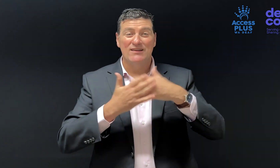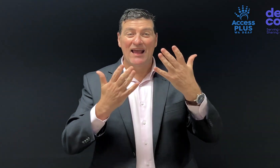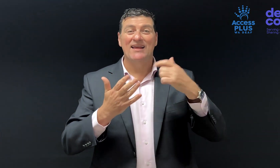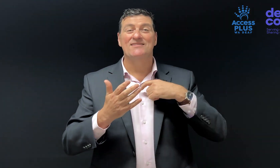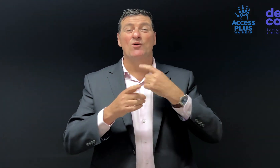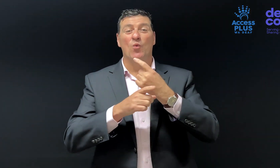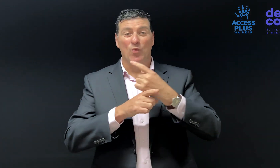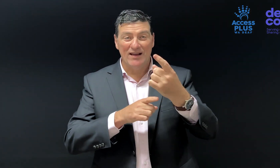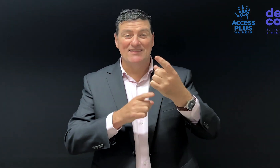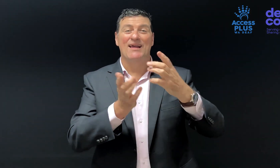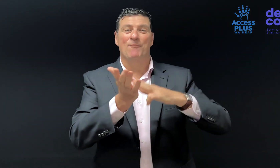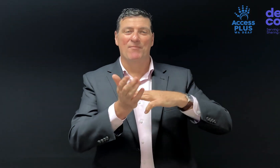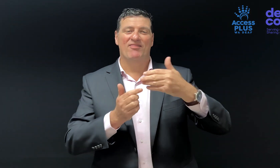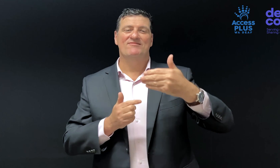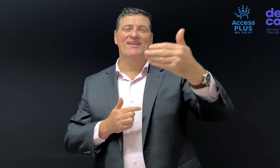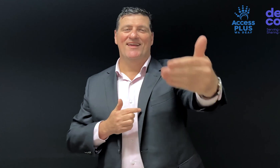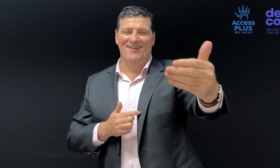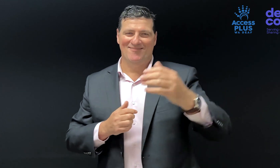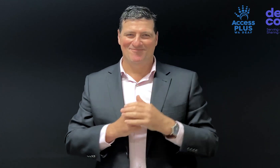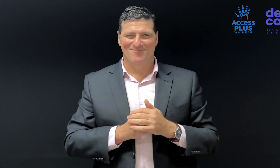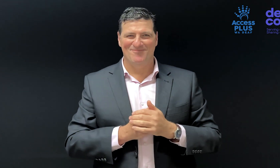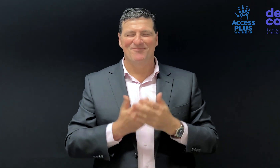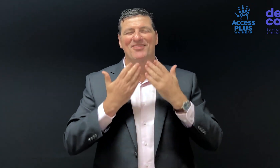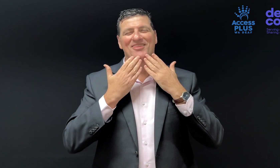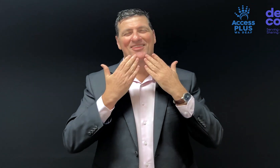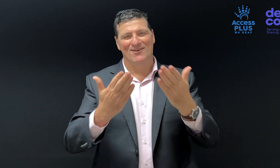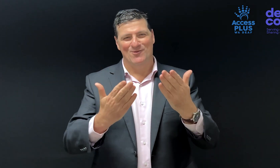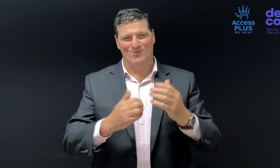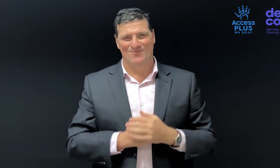days, weeks and months ahead. Thank you.